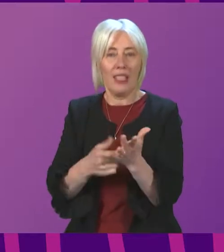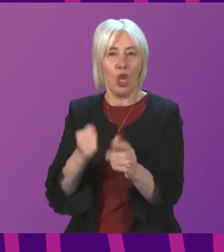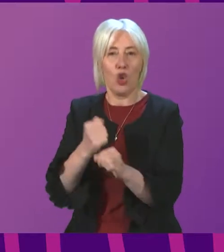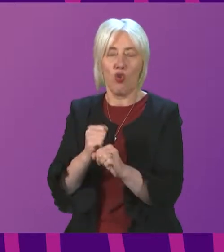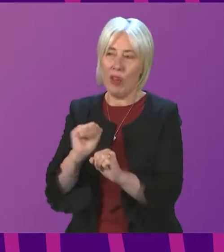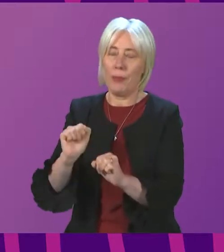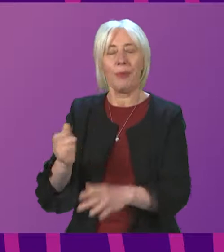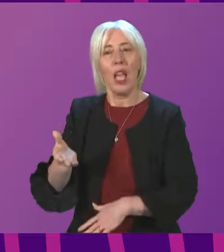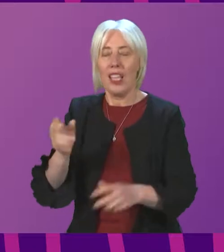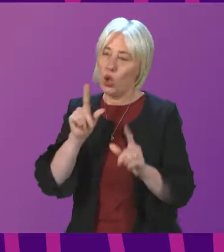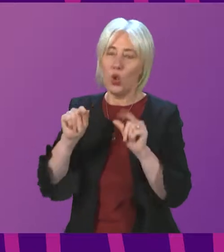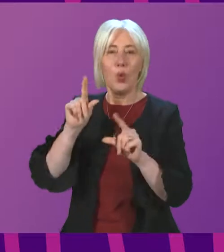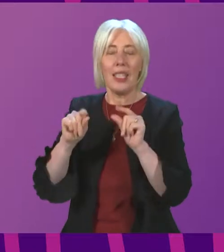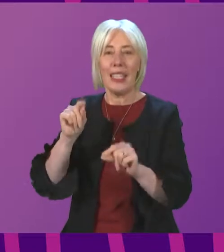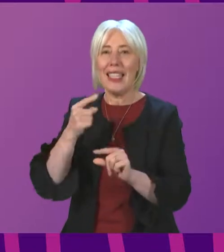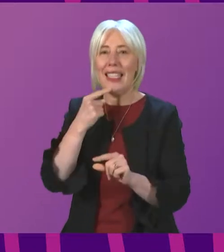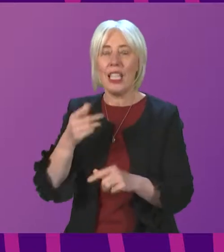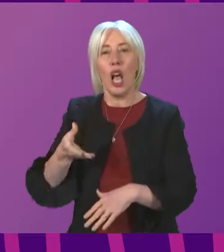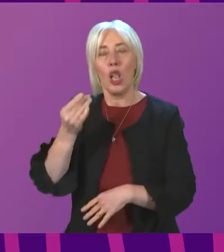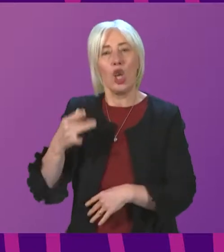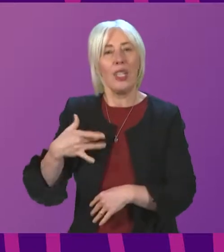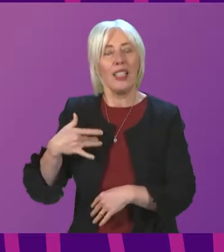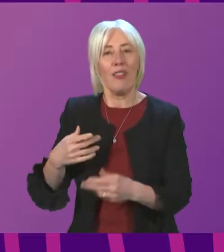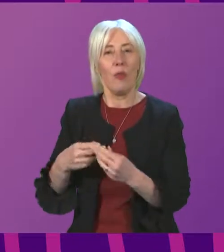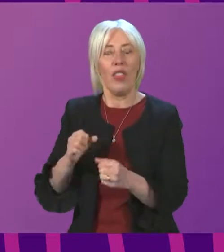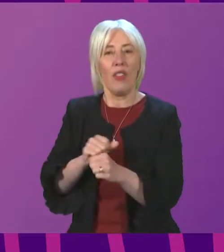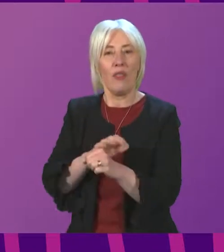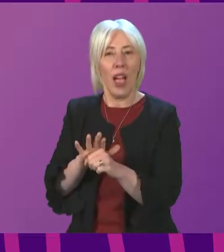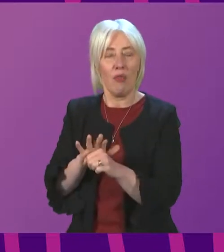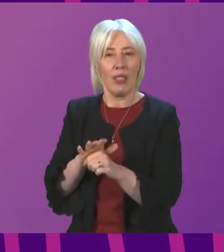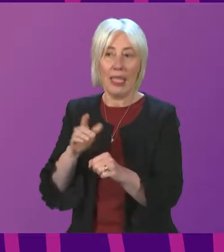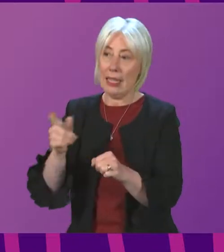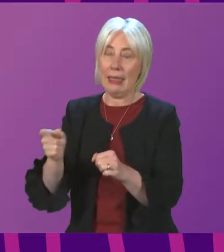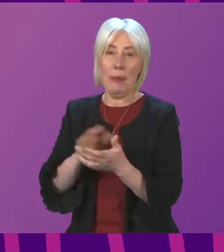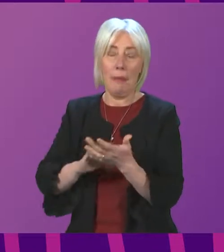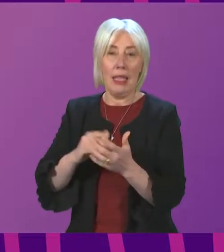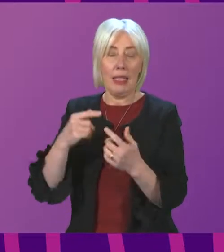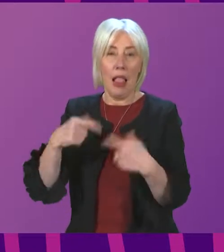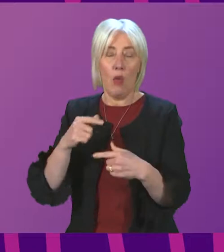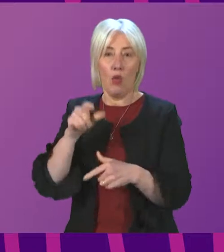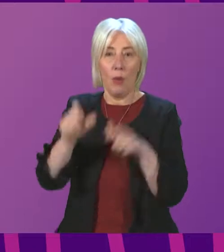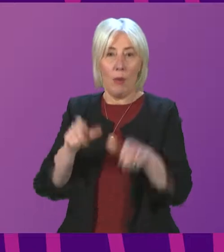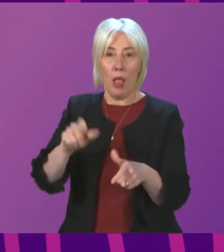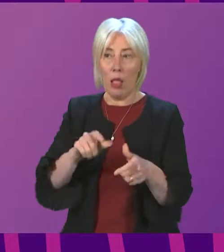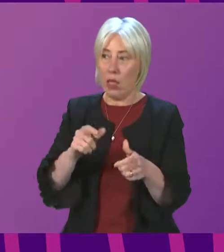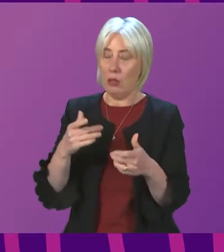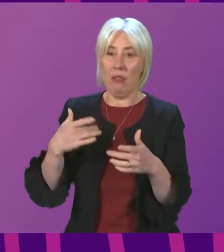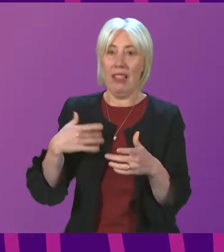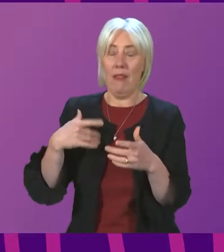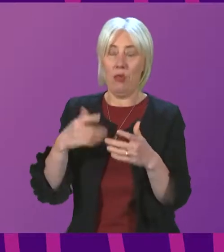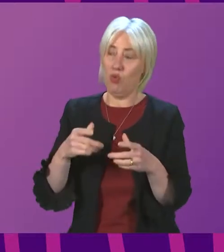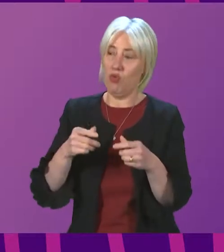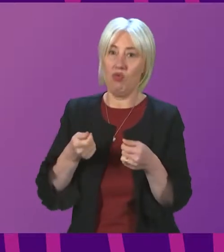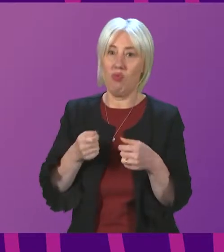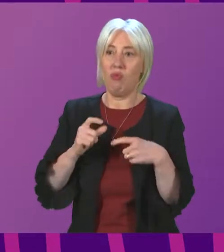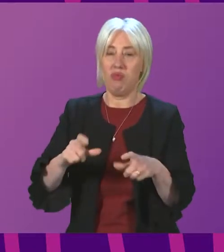learning to live with the virus is still code for being willing to let many of your fellow citizens suffer hospitalisation or death. That's quite a challenge to the